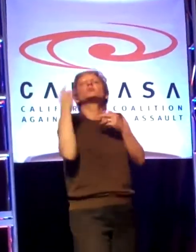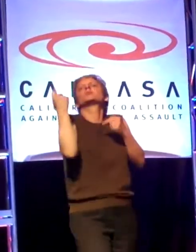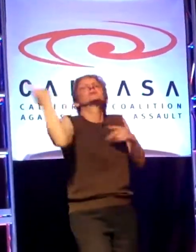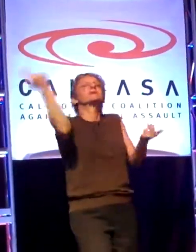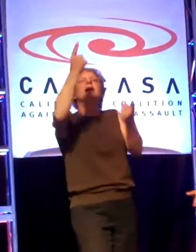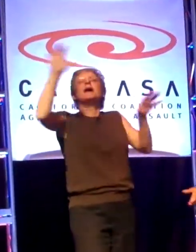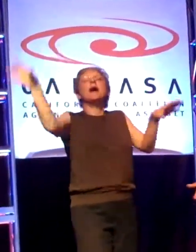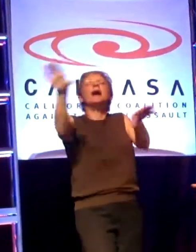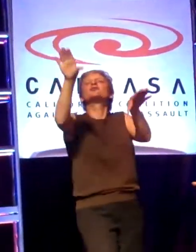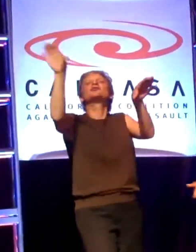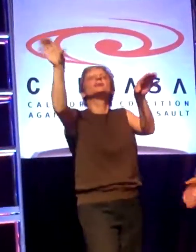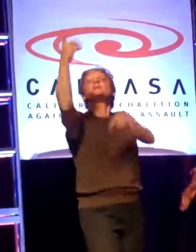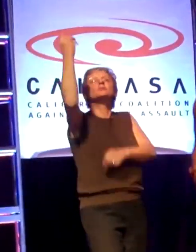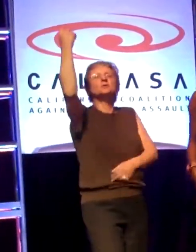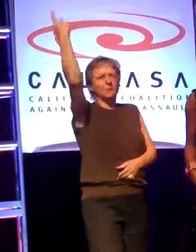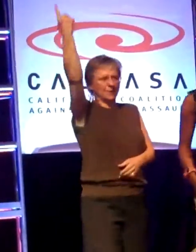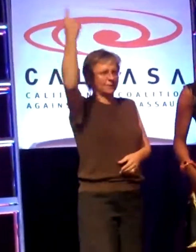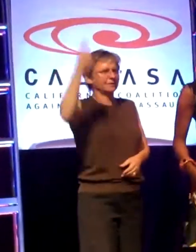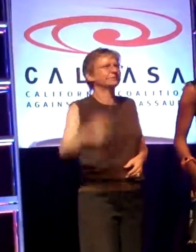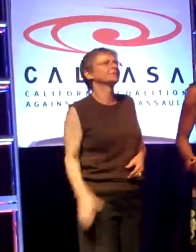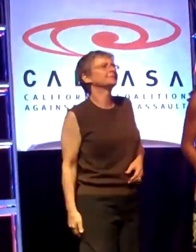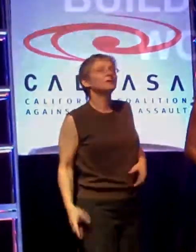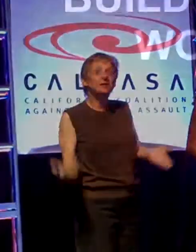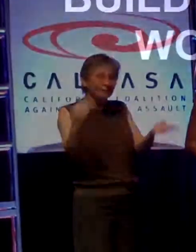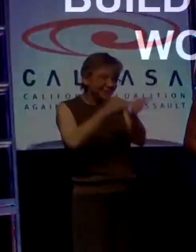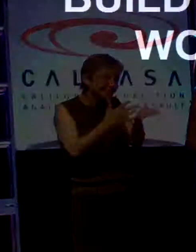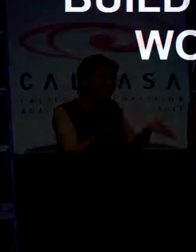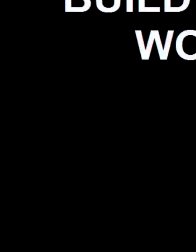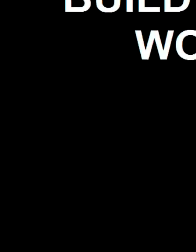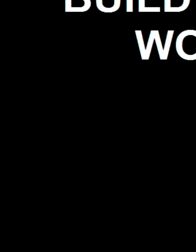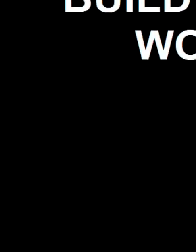call to action One more time